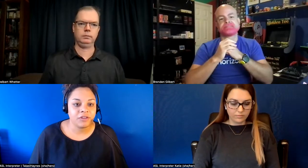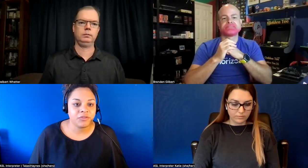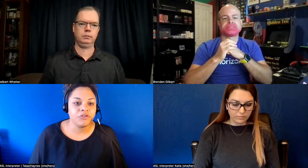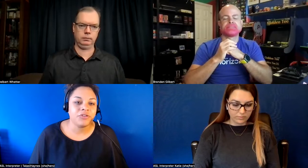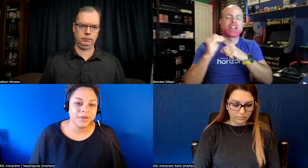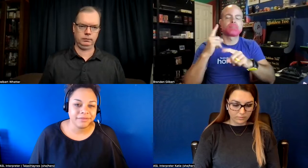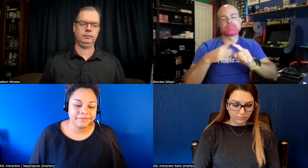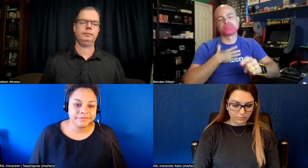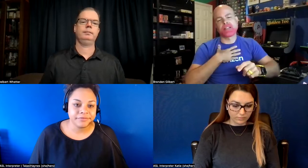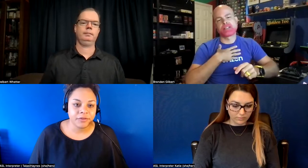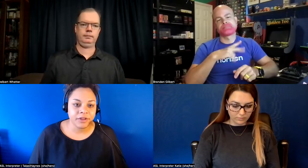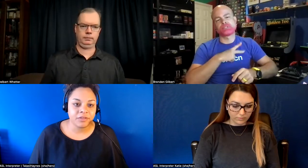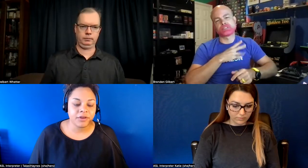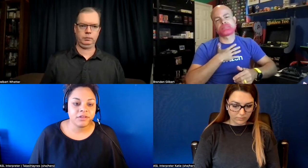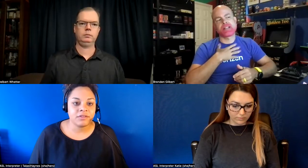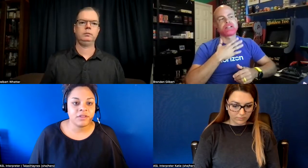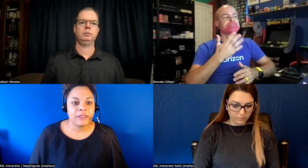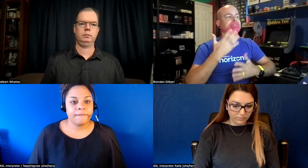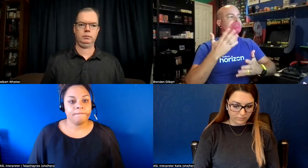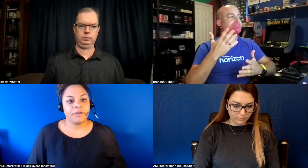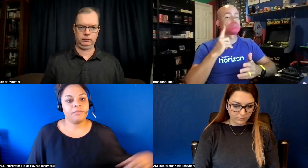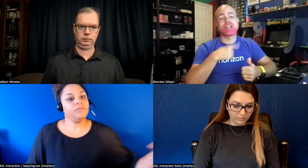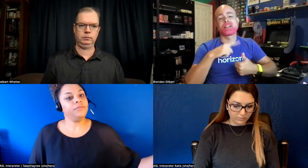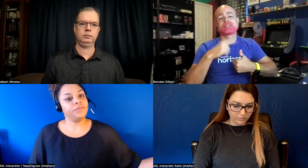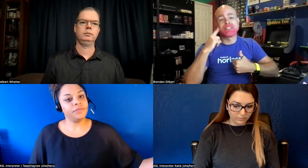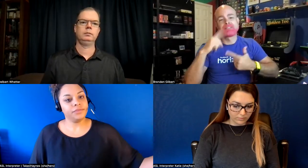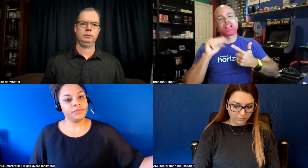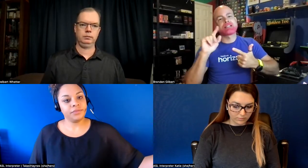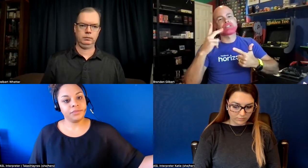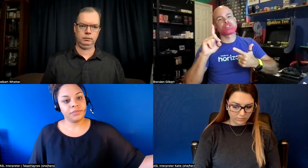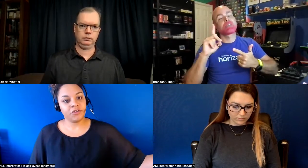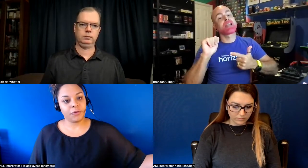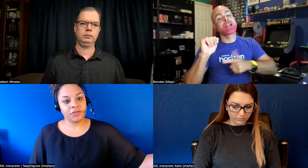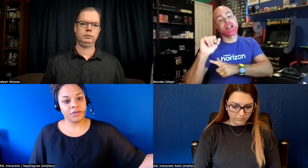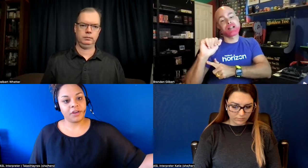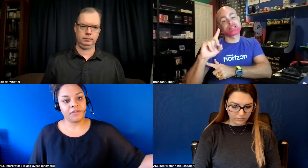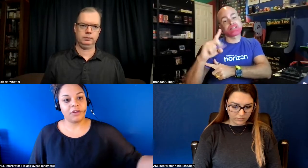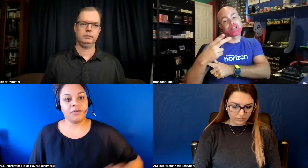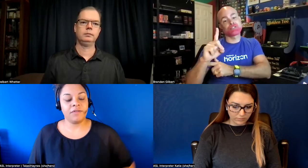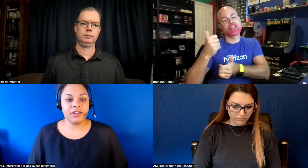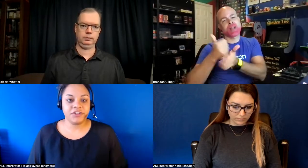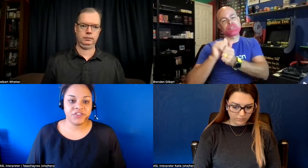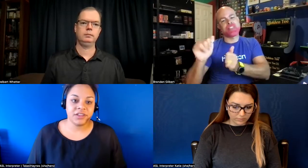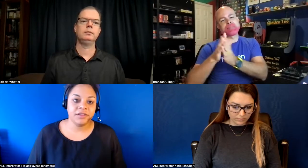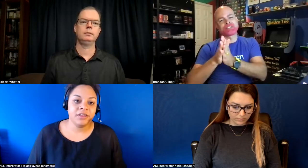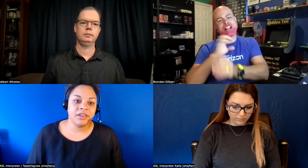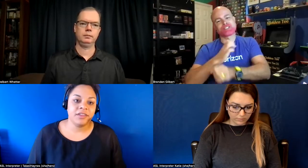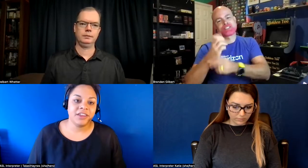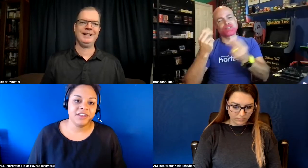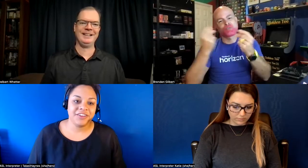i just push through it from that experience um just personally i'm deaf and i also have adhd and the adhd